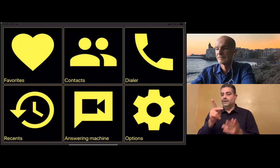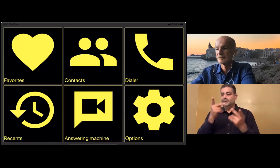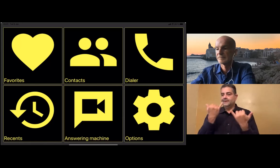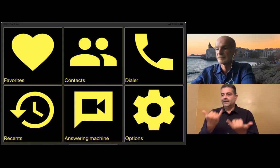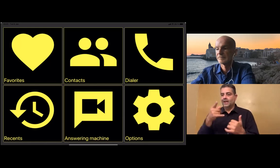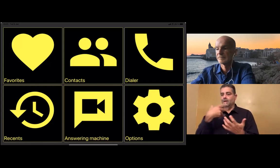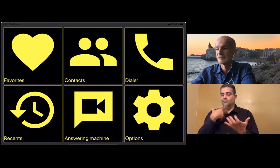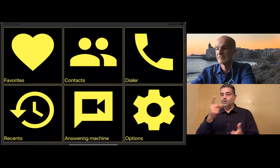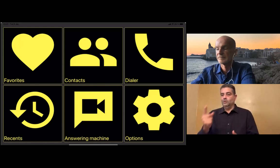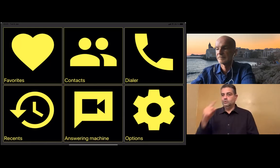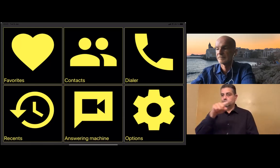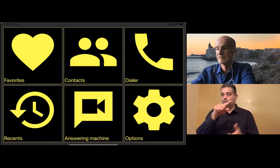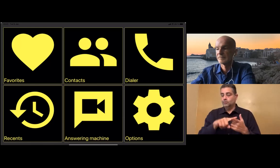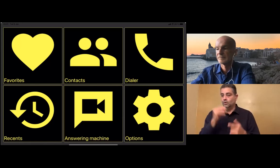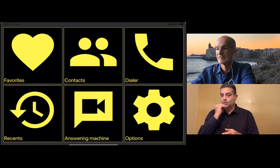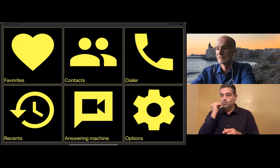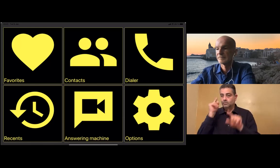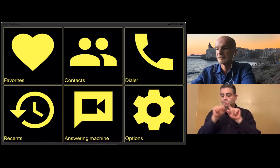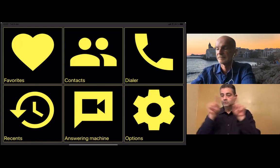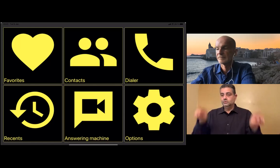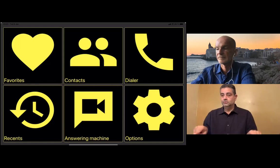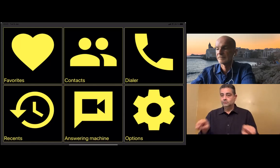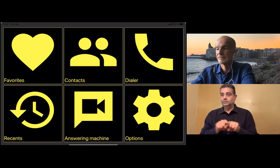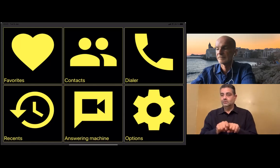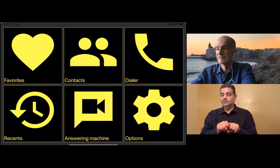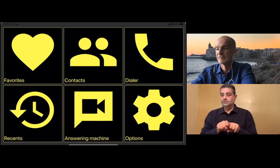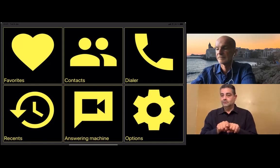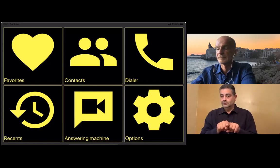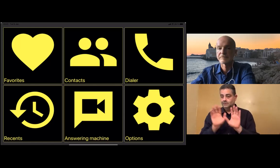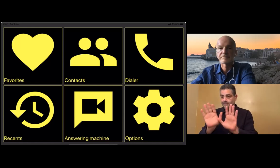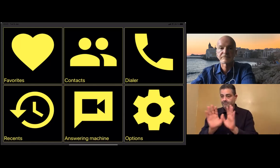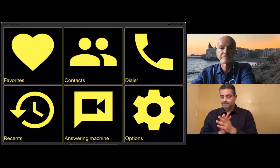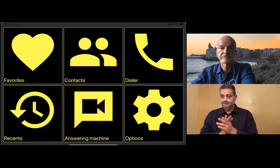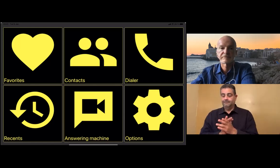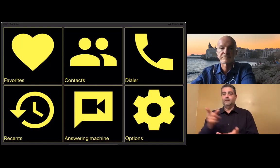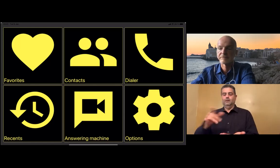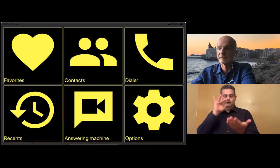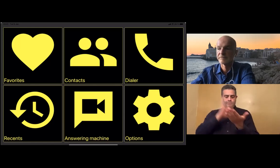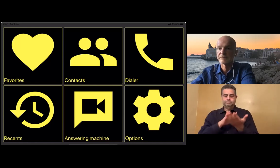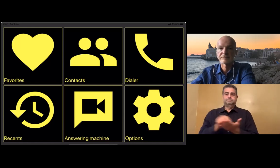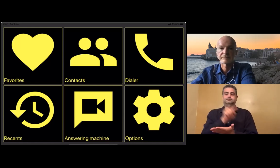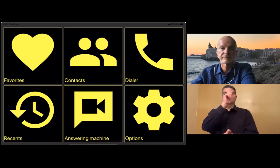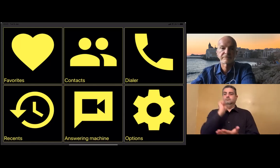the end users. So sometimes I would say to the consumer, now go to the home screen.